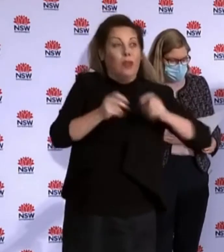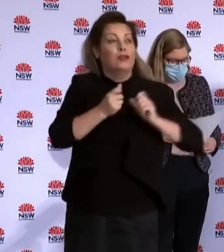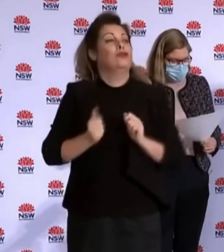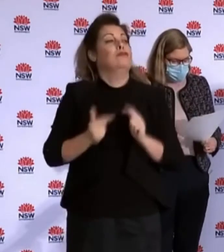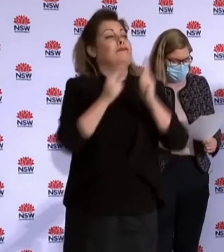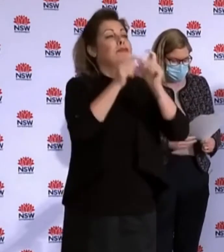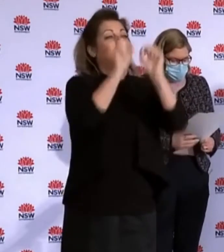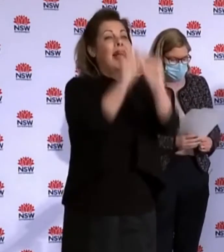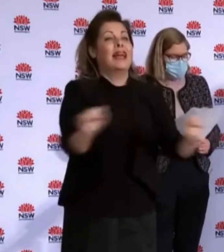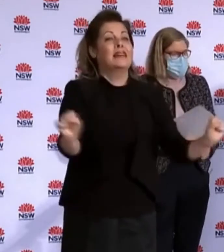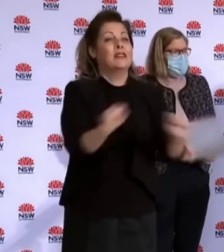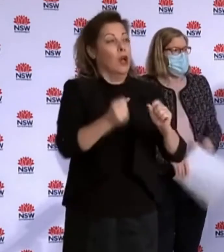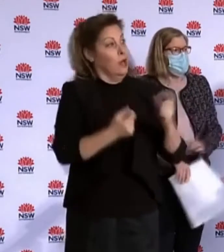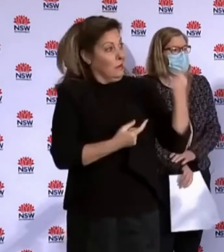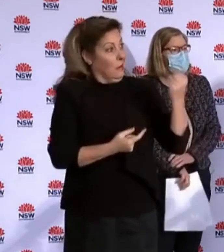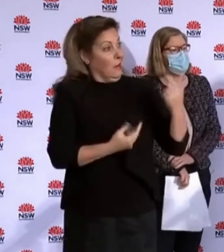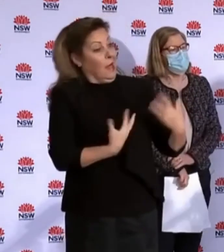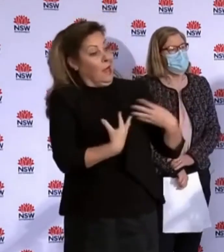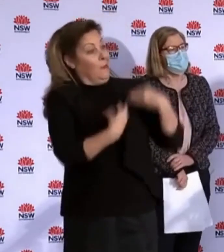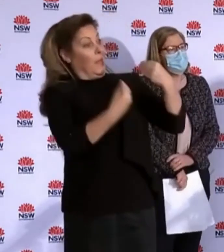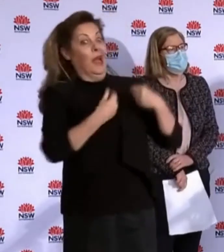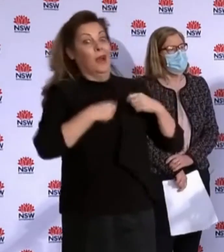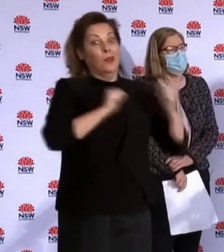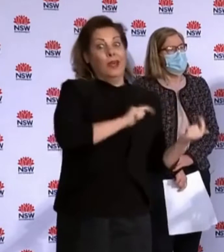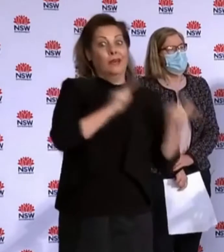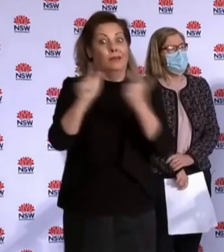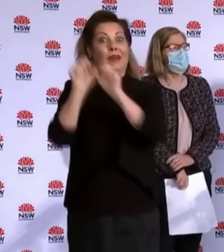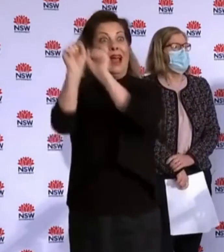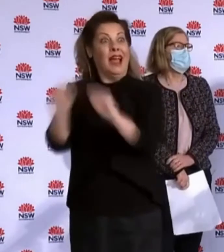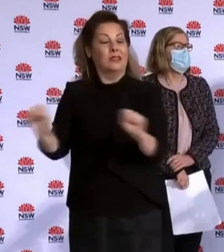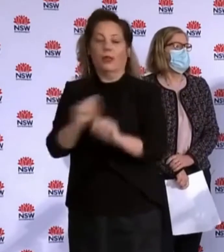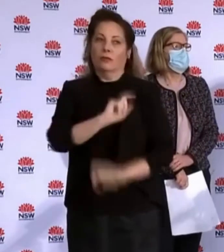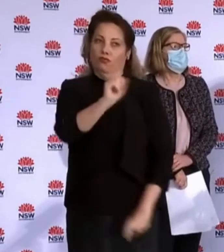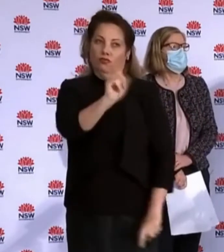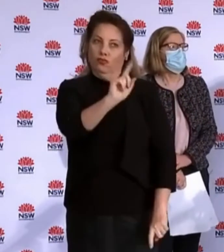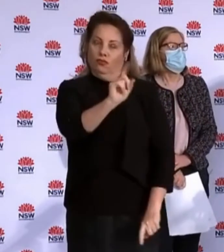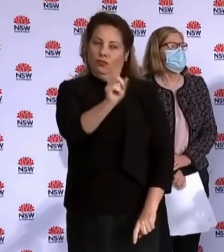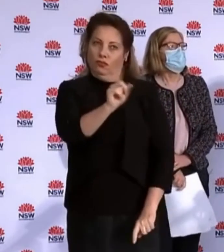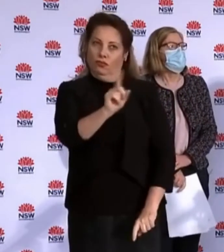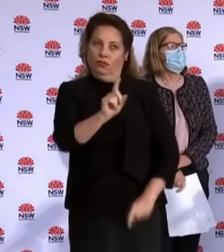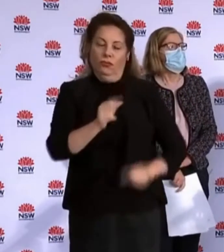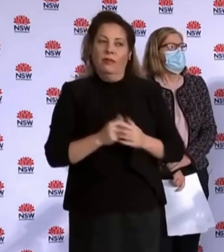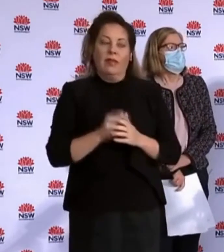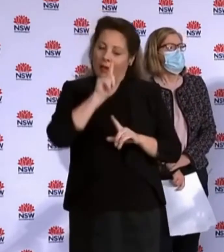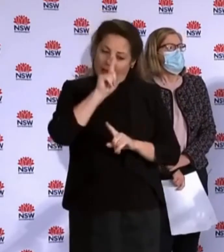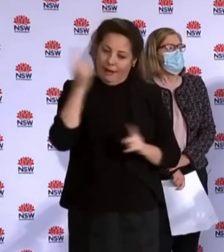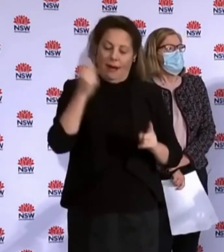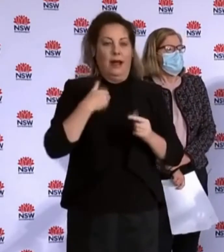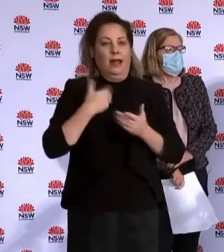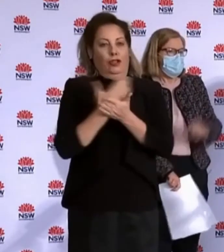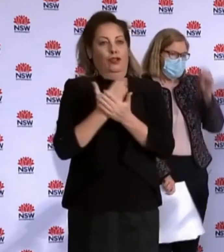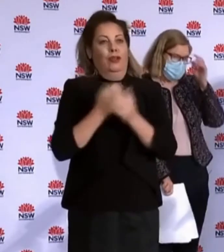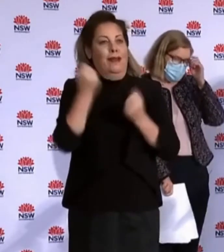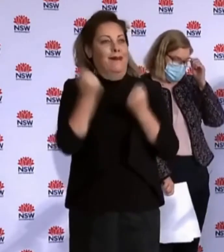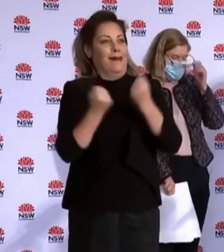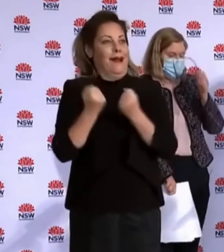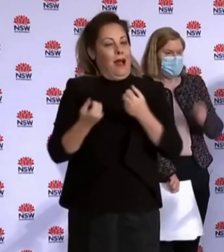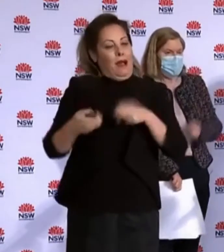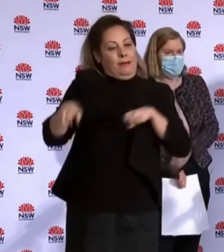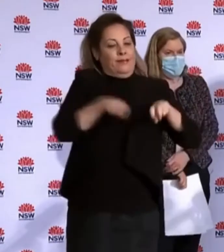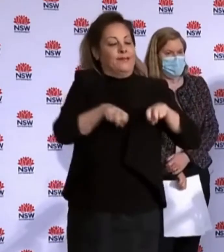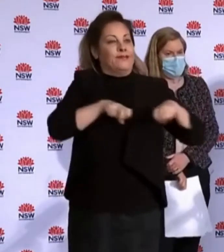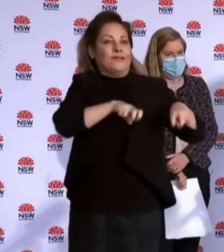need to be very clear about that. I also want to stress again that the health orders will reflect, unless under exceptional